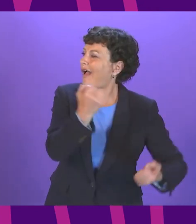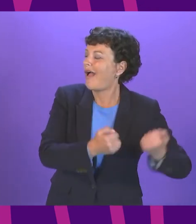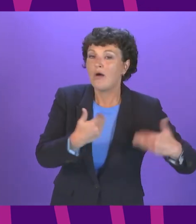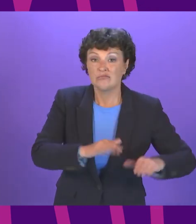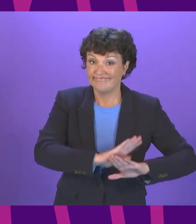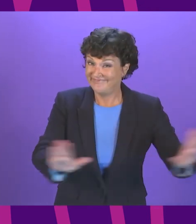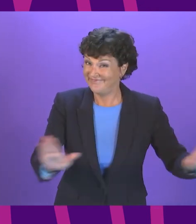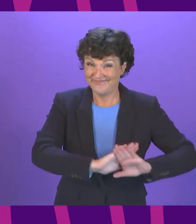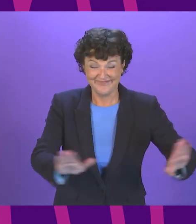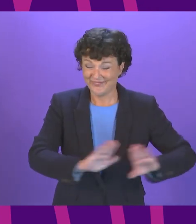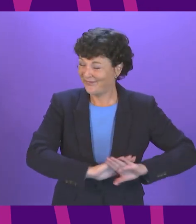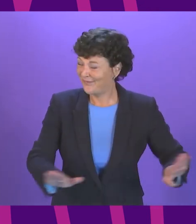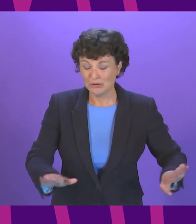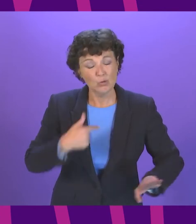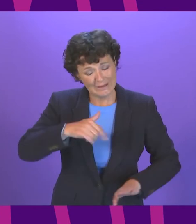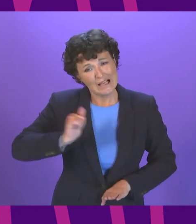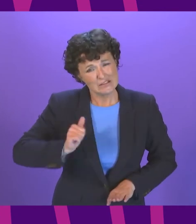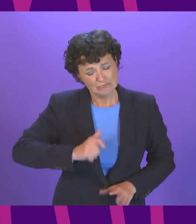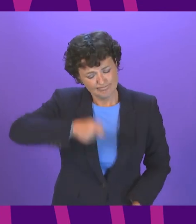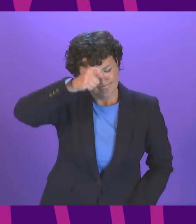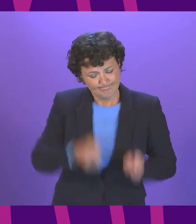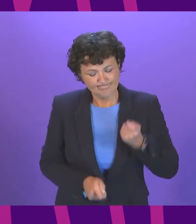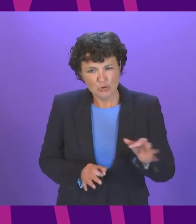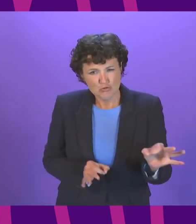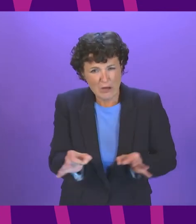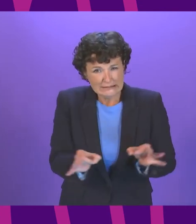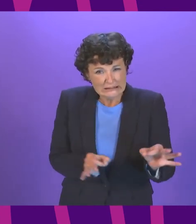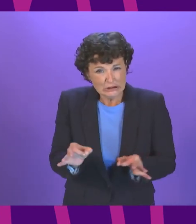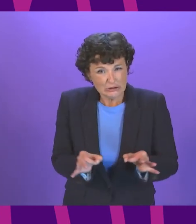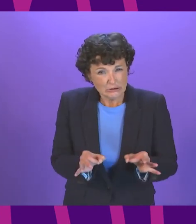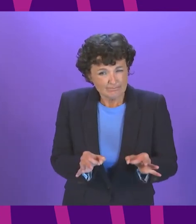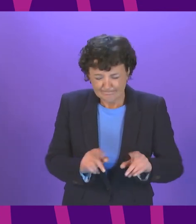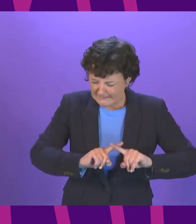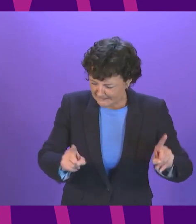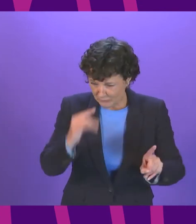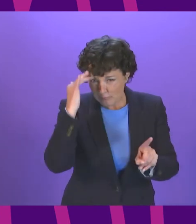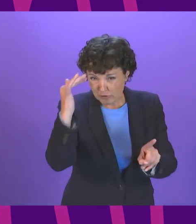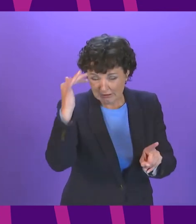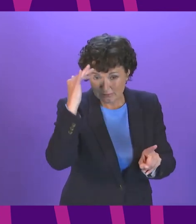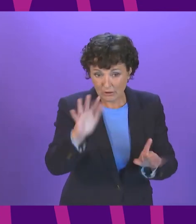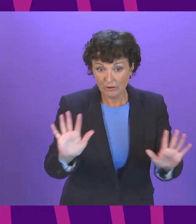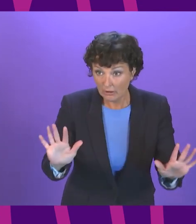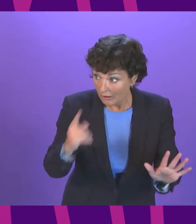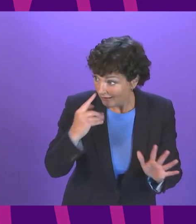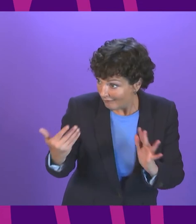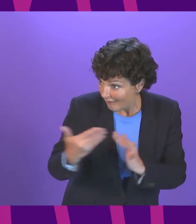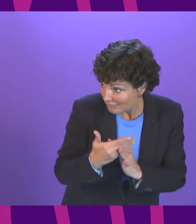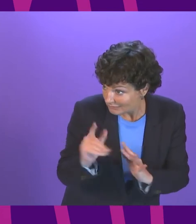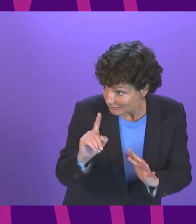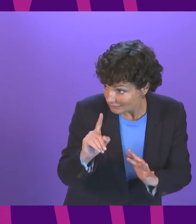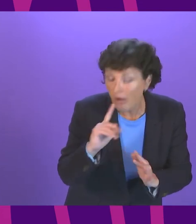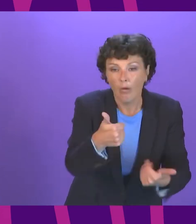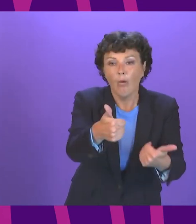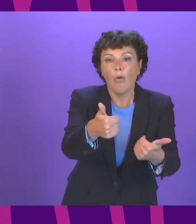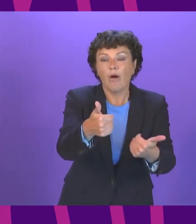we expect a strategic transport projects review to deliver a step change unless I can get the time back there's a bit of time to play with oh